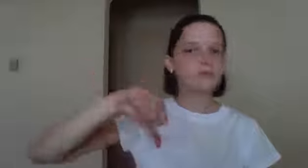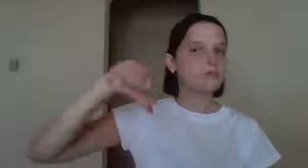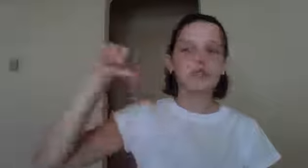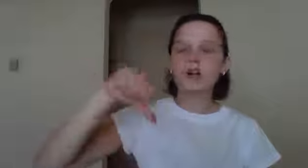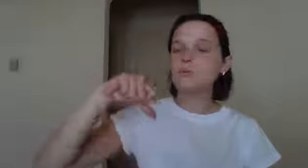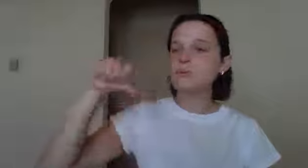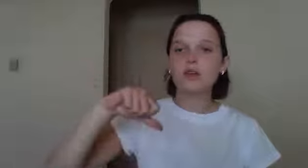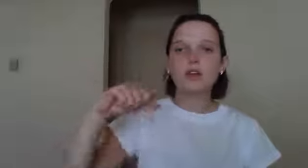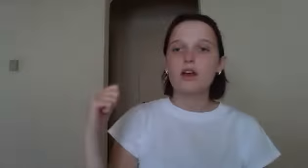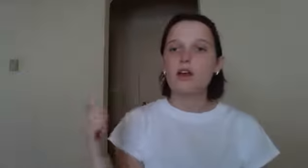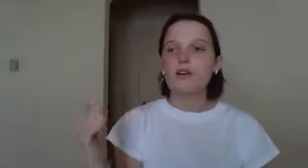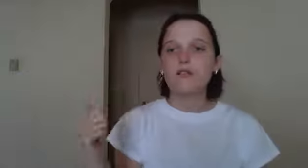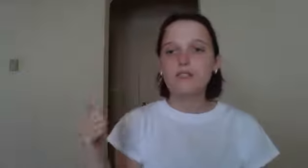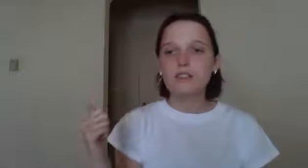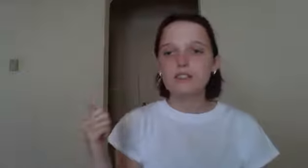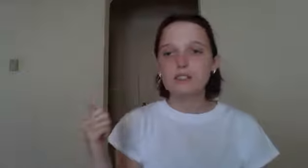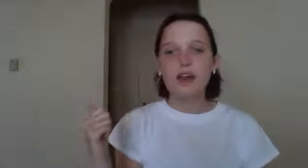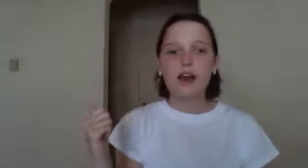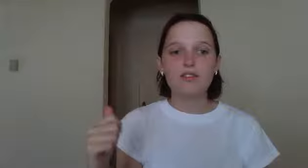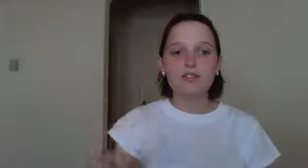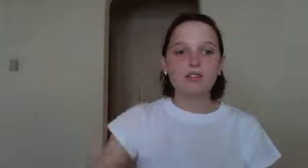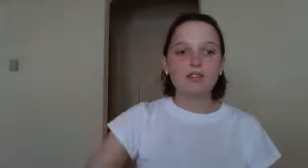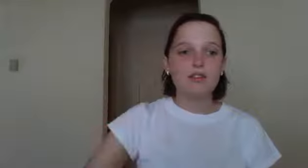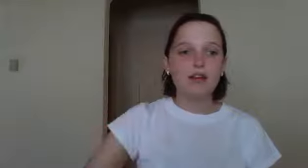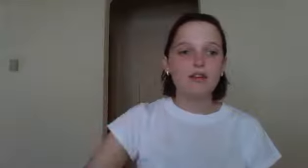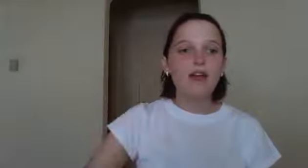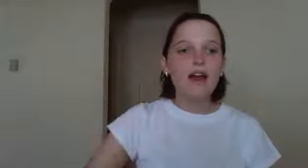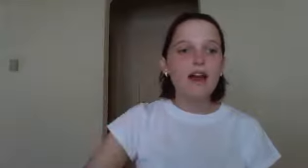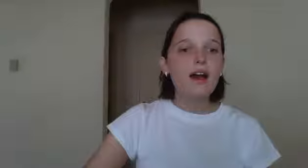No. Feet does not have the middle sound, eh.